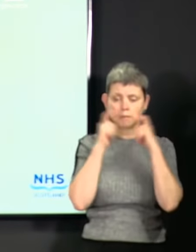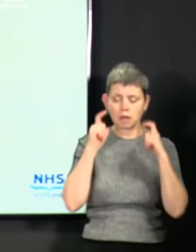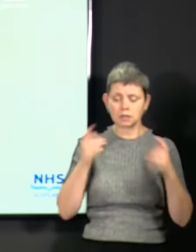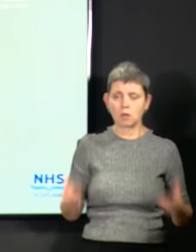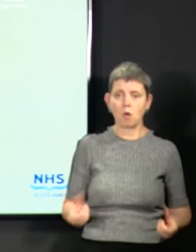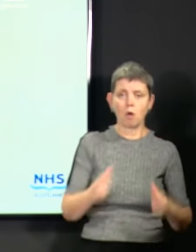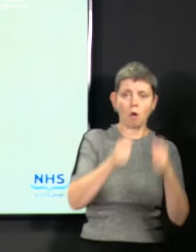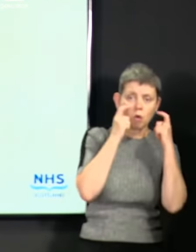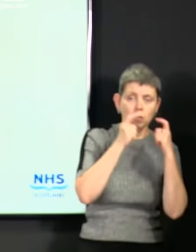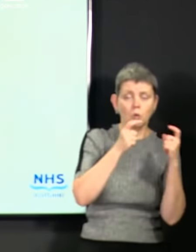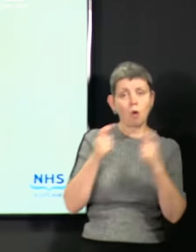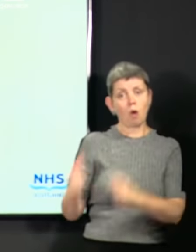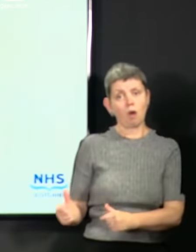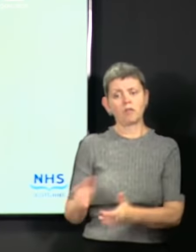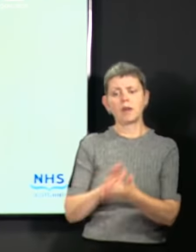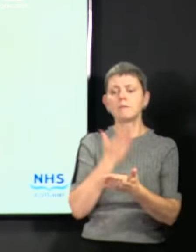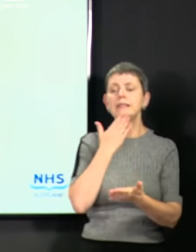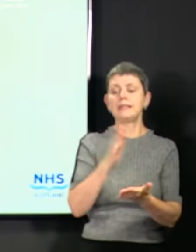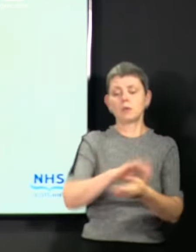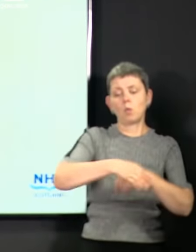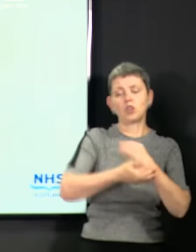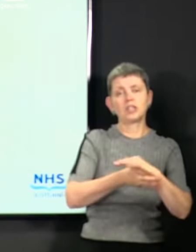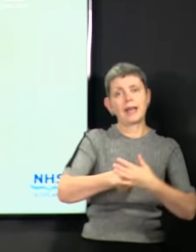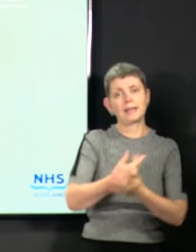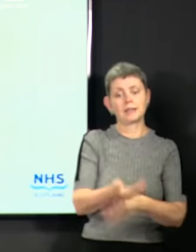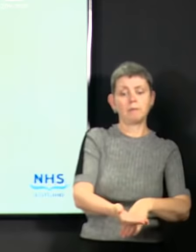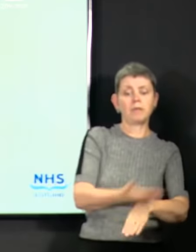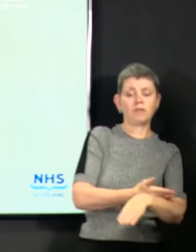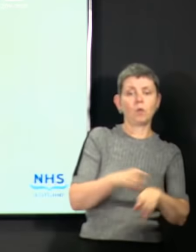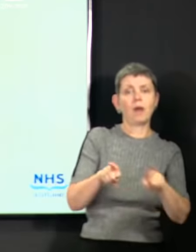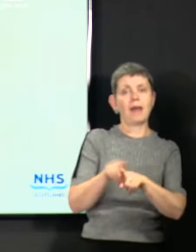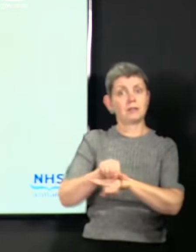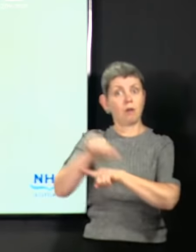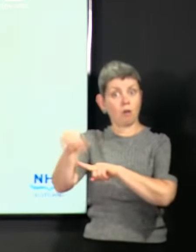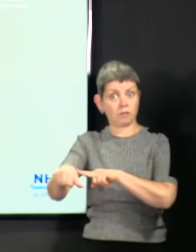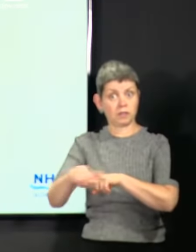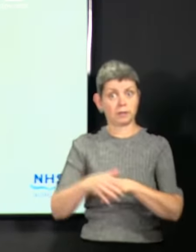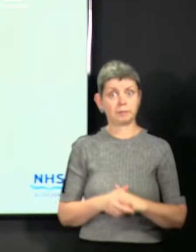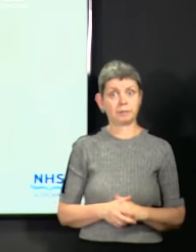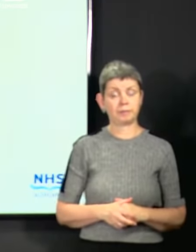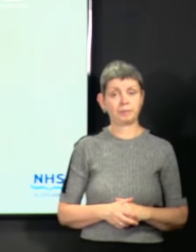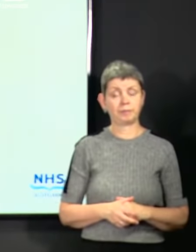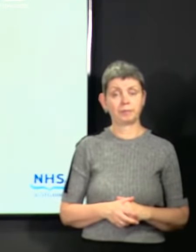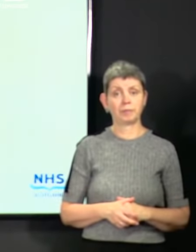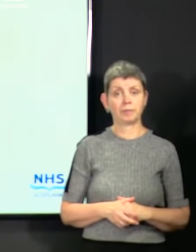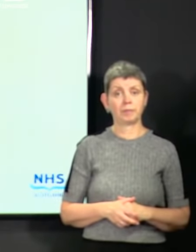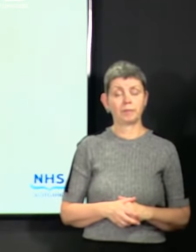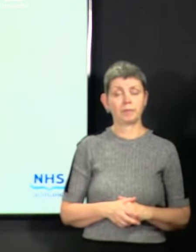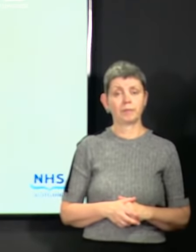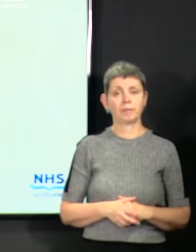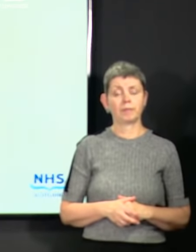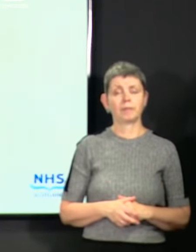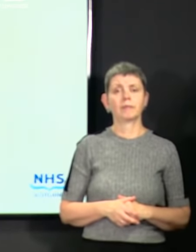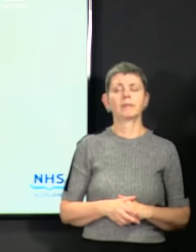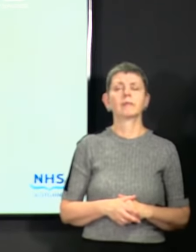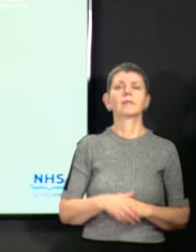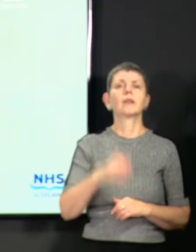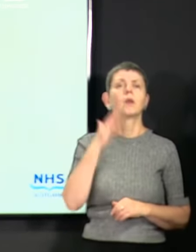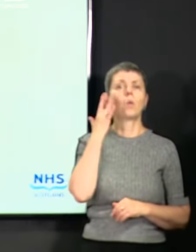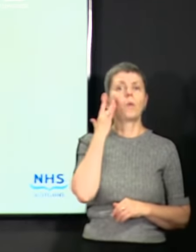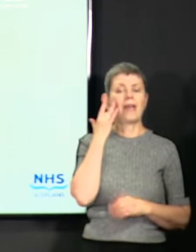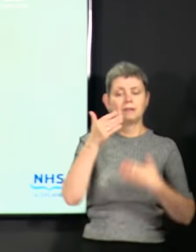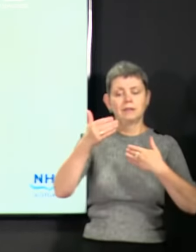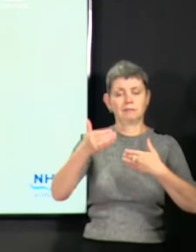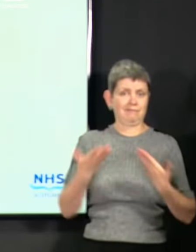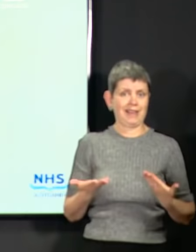hand sanitiser. Wash your hands before you put them on and wash your hands when you take them off again. As we enter phase three, as the First Minister has said,